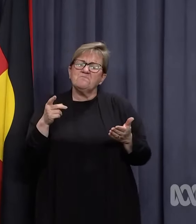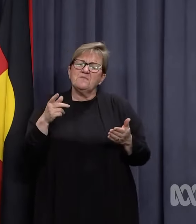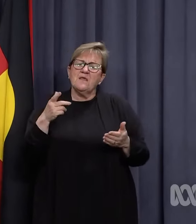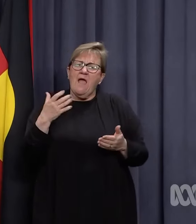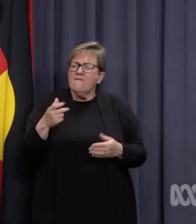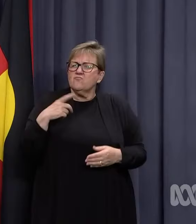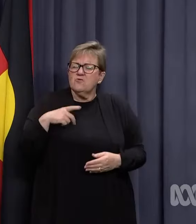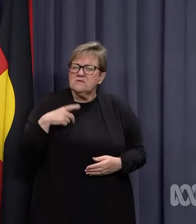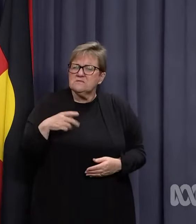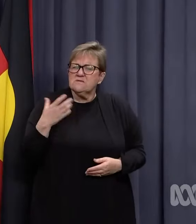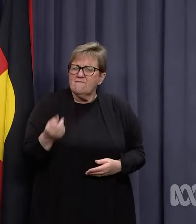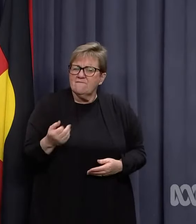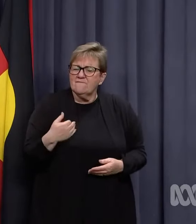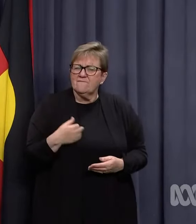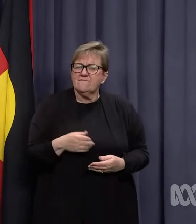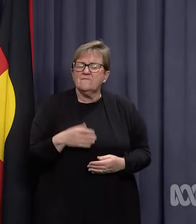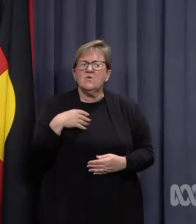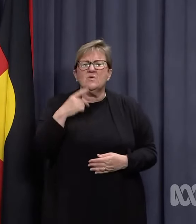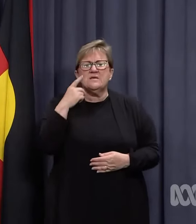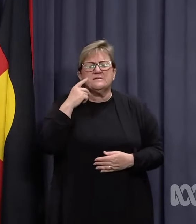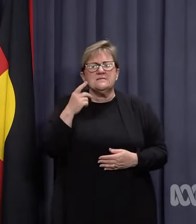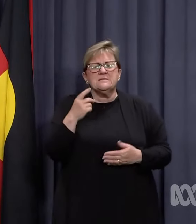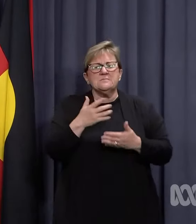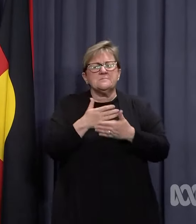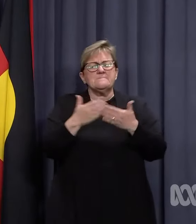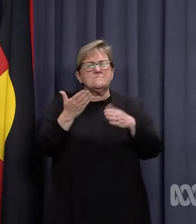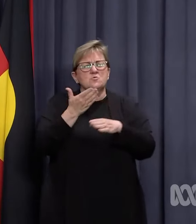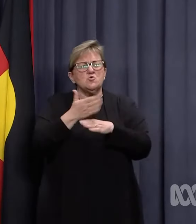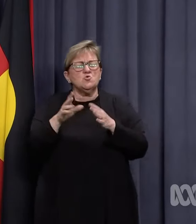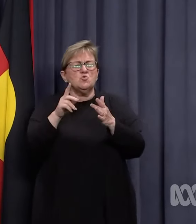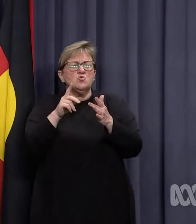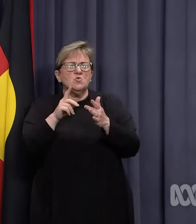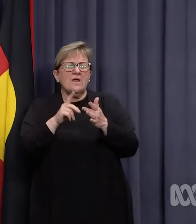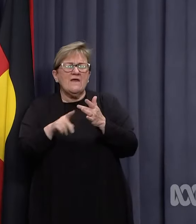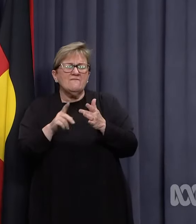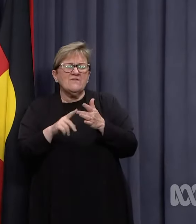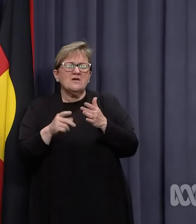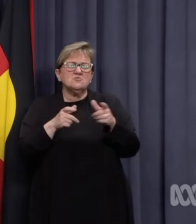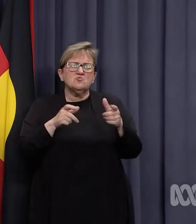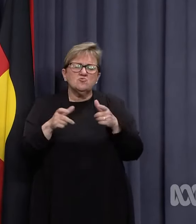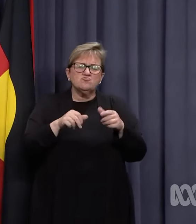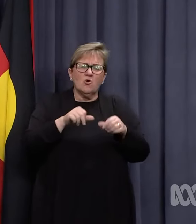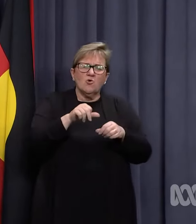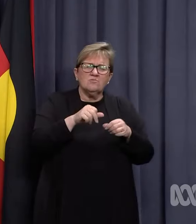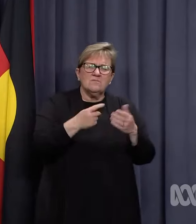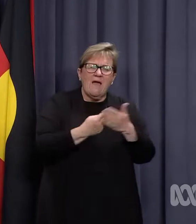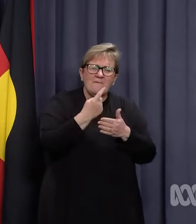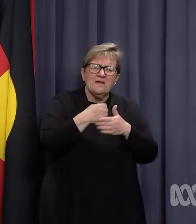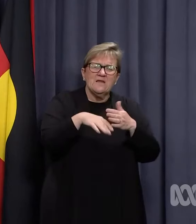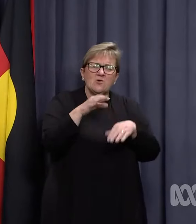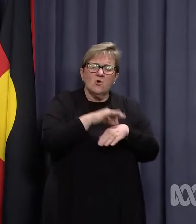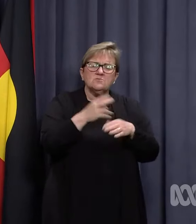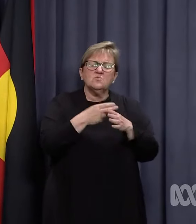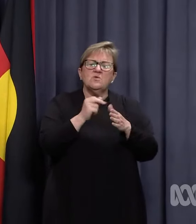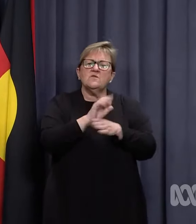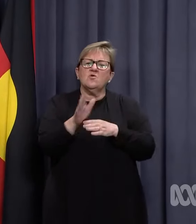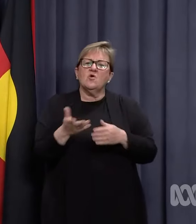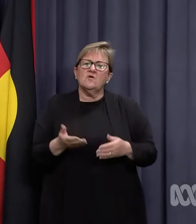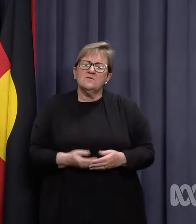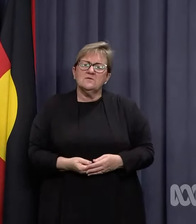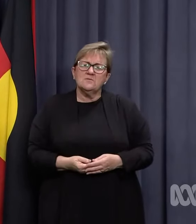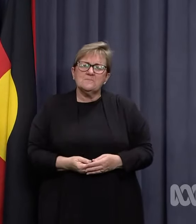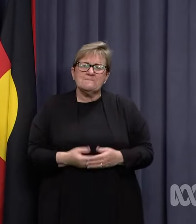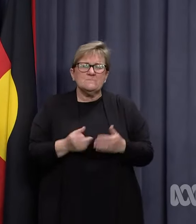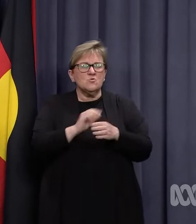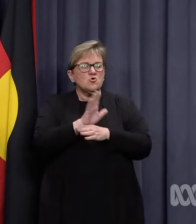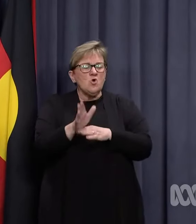And what we're also seeing is a whole range of new infection and control procedures in hospitals with COVID. Essentially,